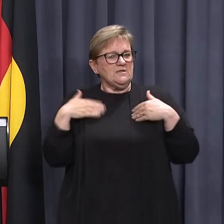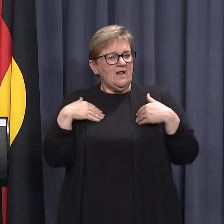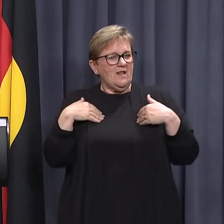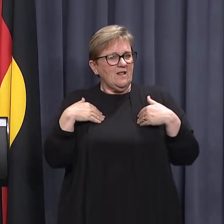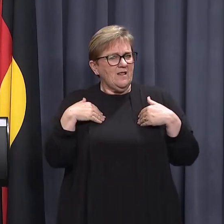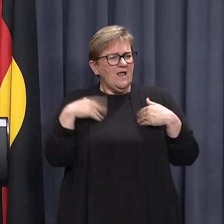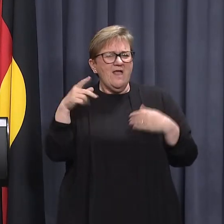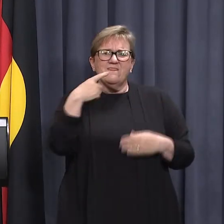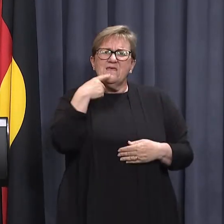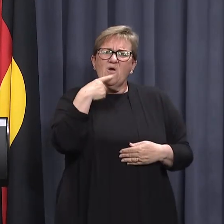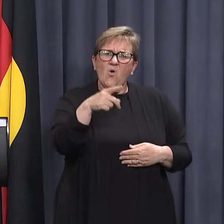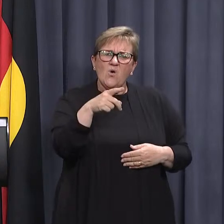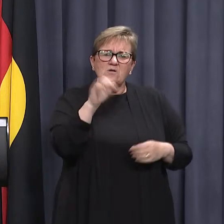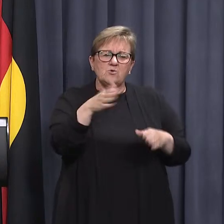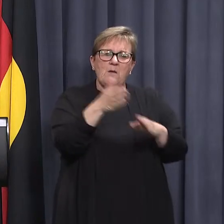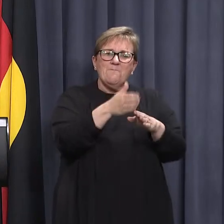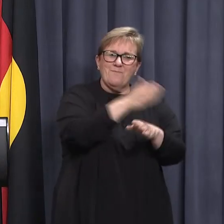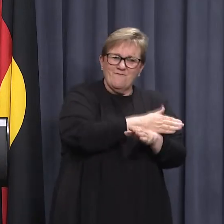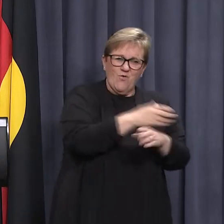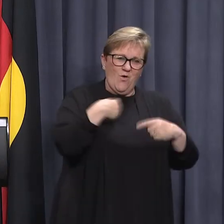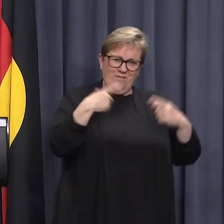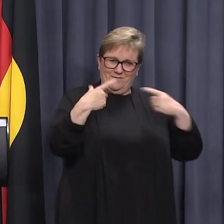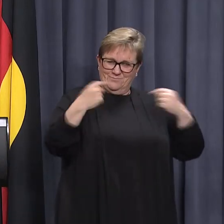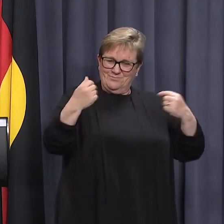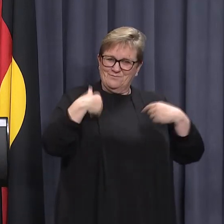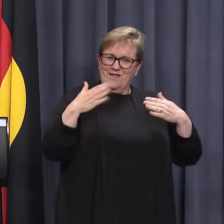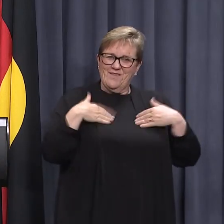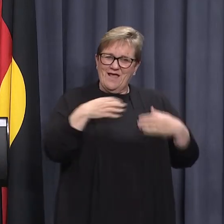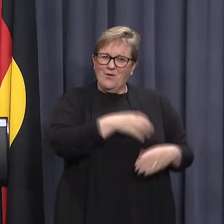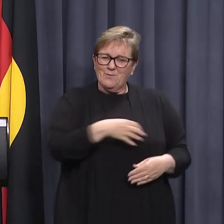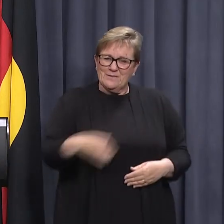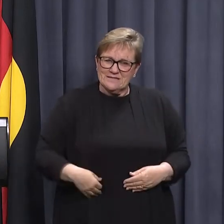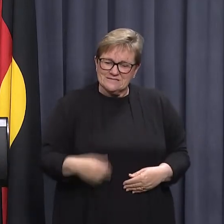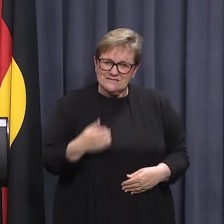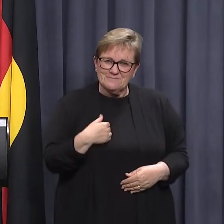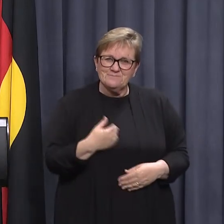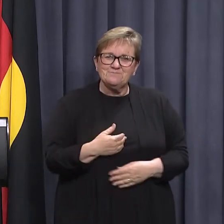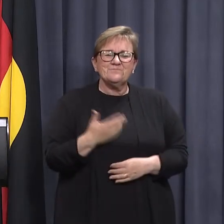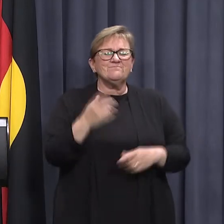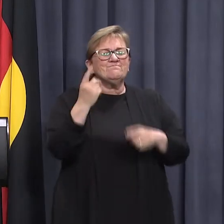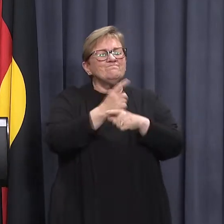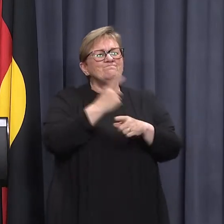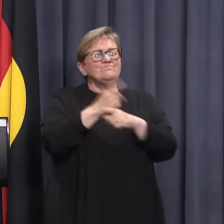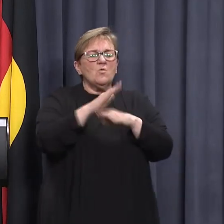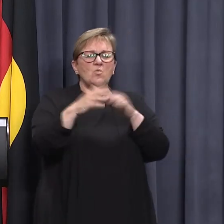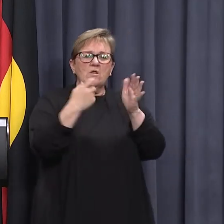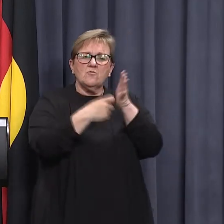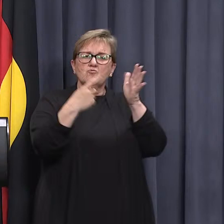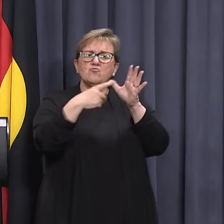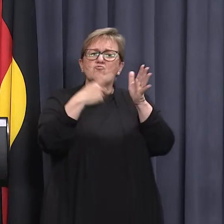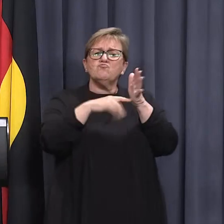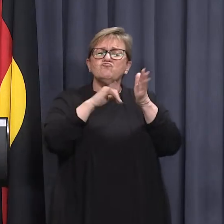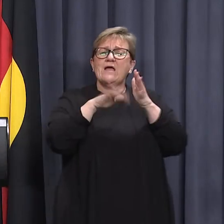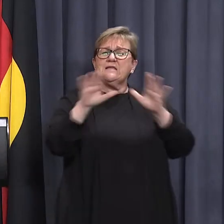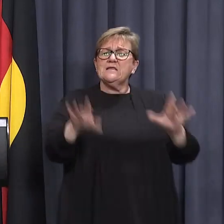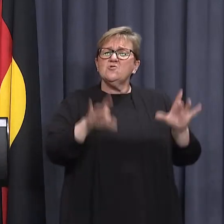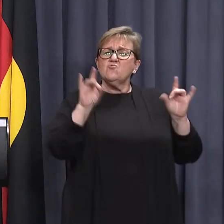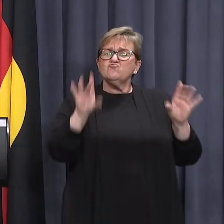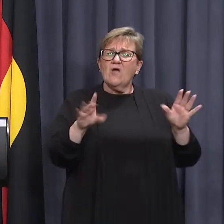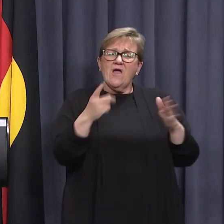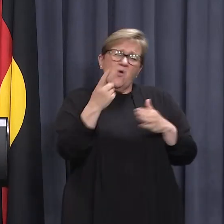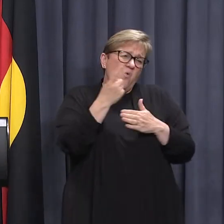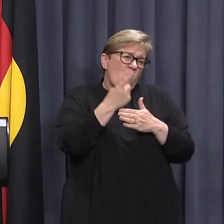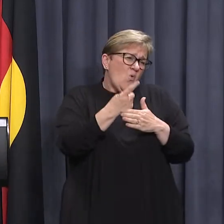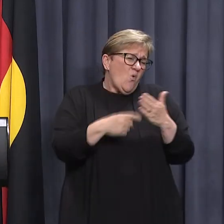The orders were put in place before I was appointed health minister. So discussions around rats in Australia really only